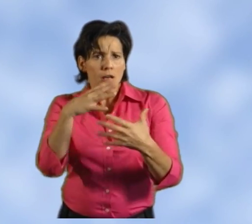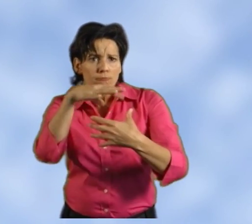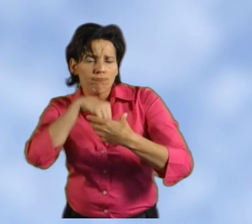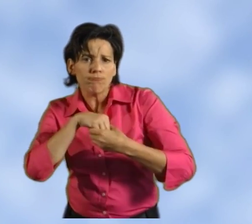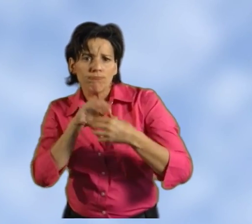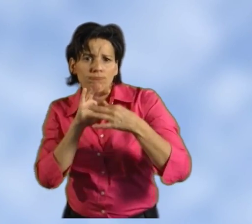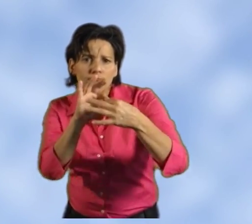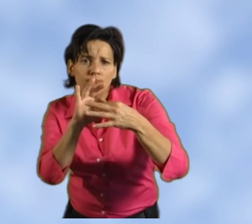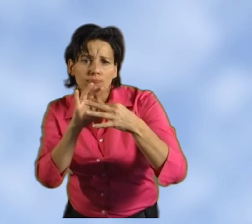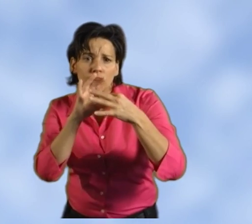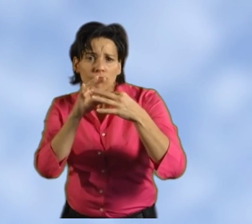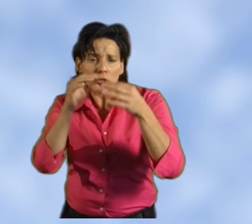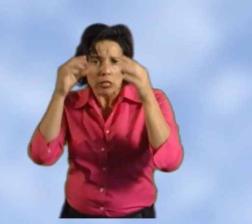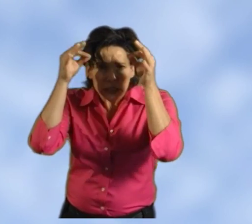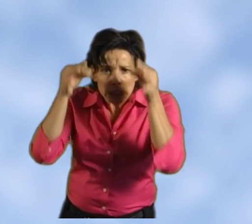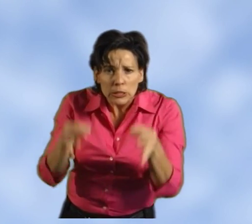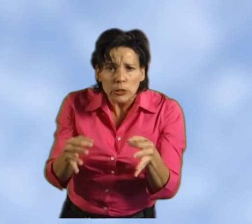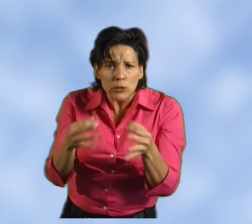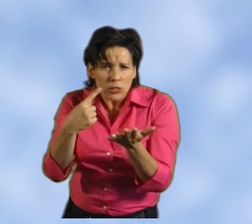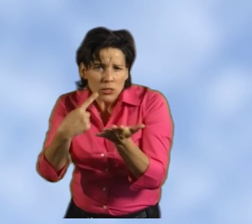and being involved in all decisions.